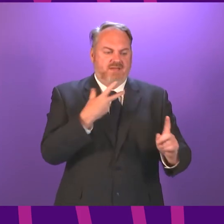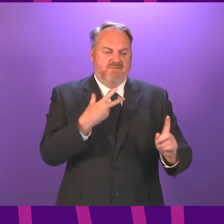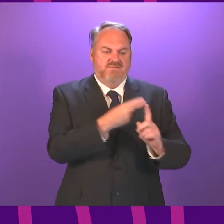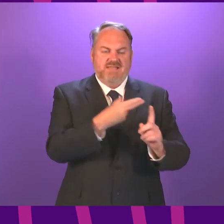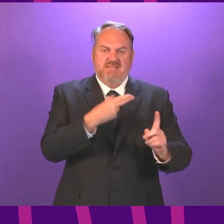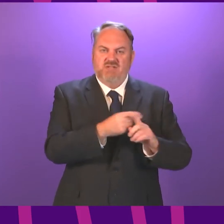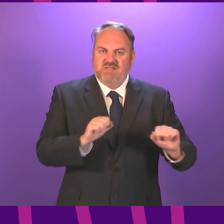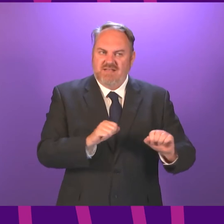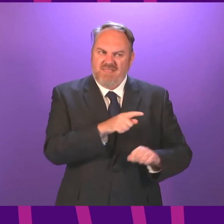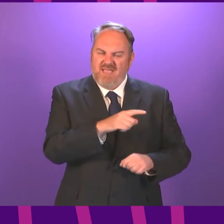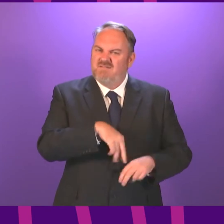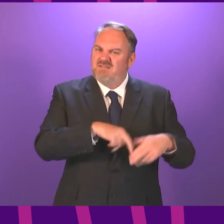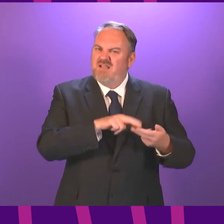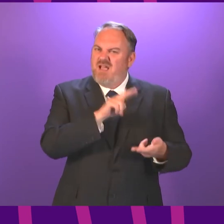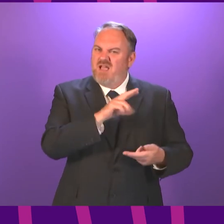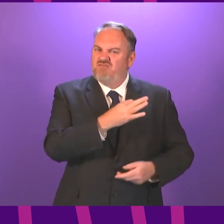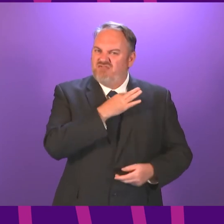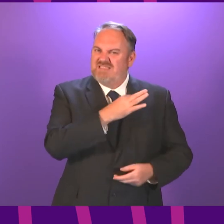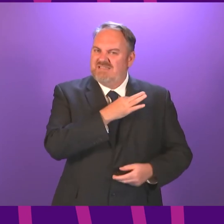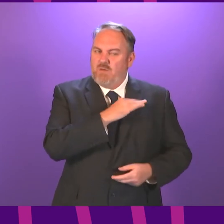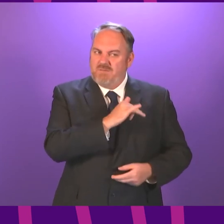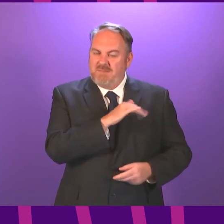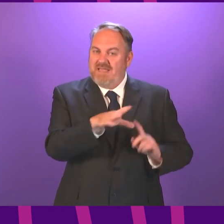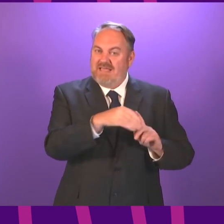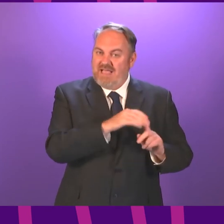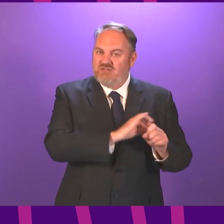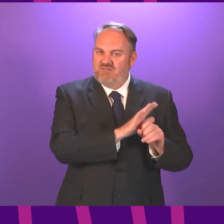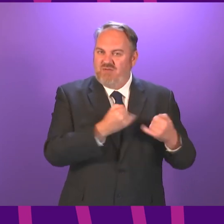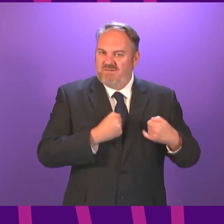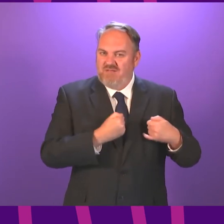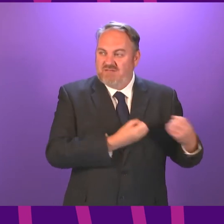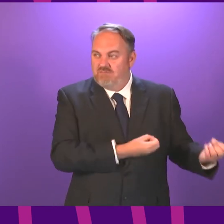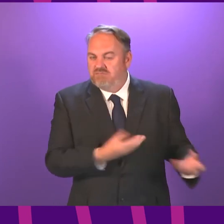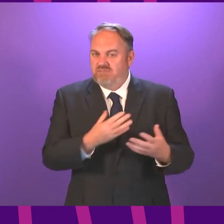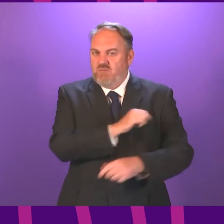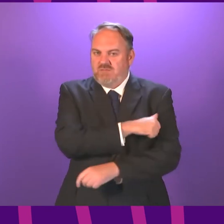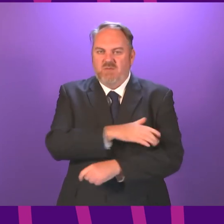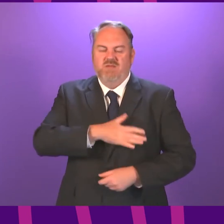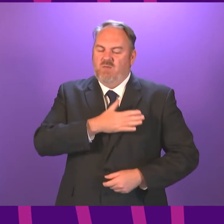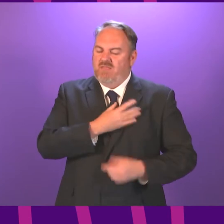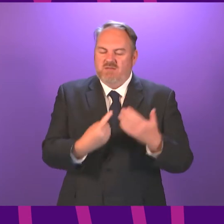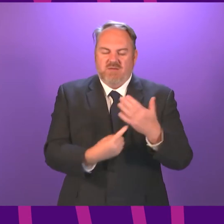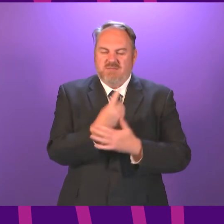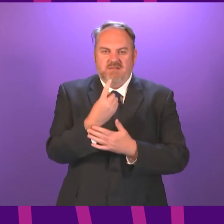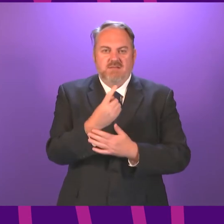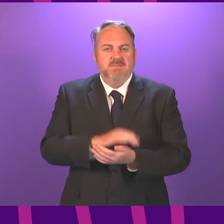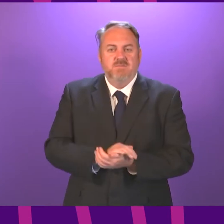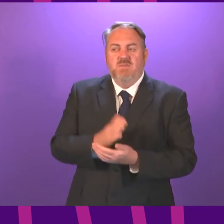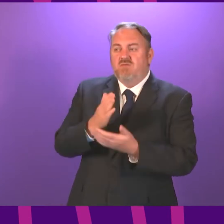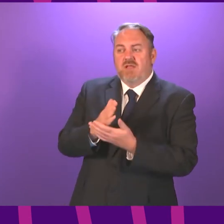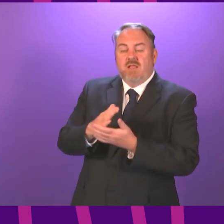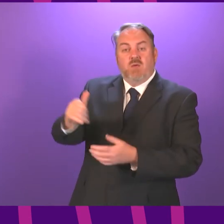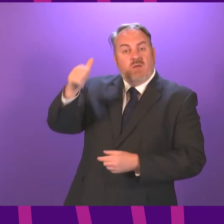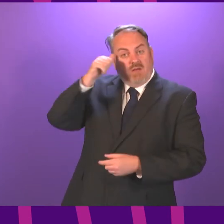to becoming ill and needing hospital treatment. The number of people in hospital may not be rising as quickly as the number of new cases,